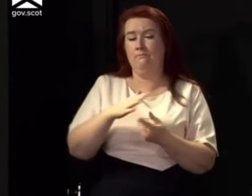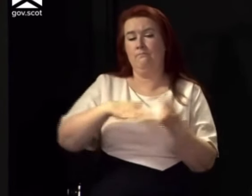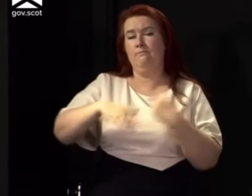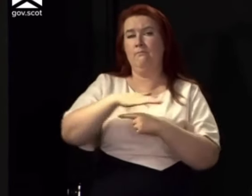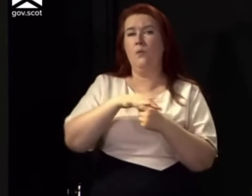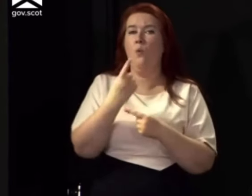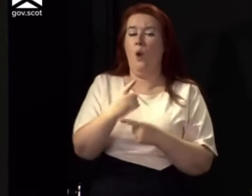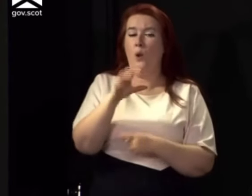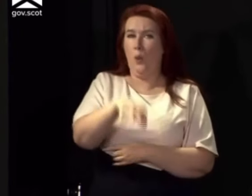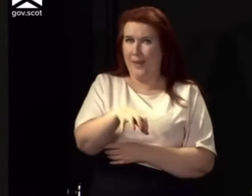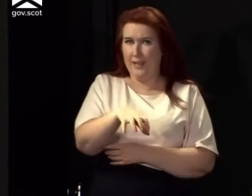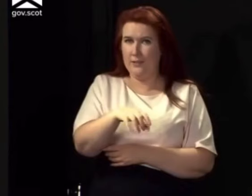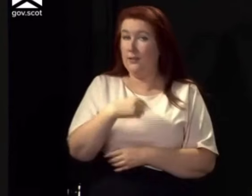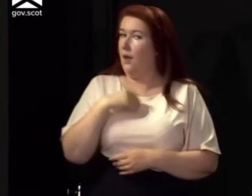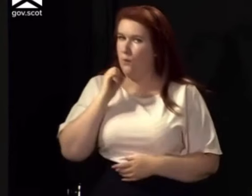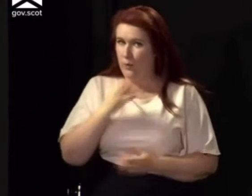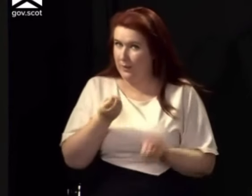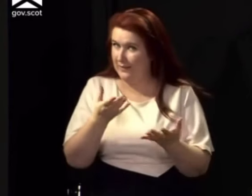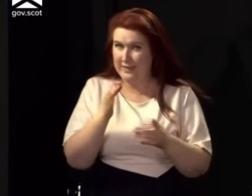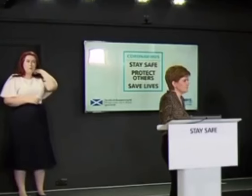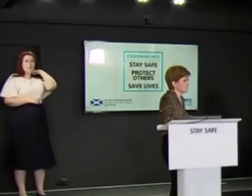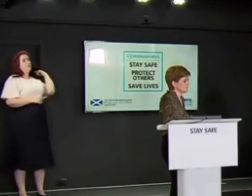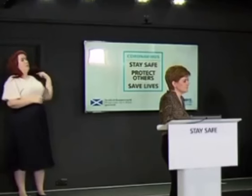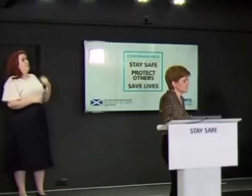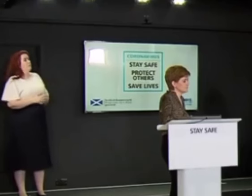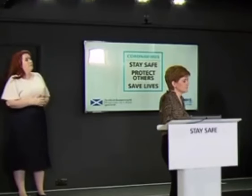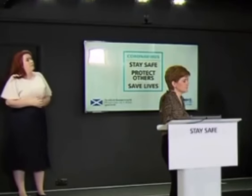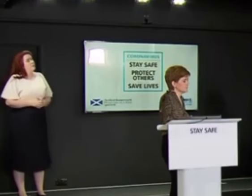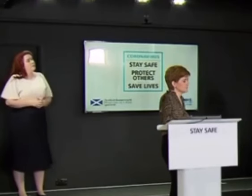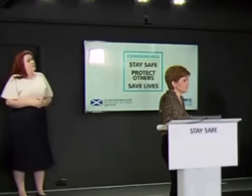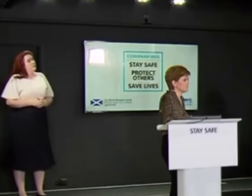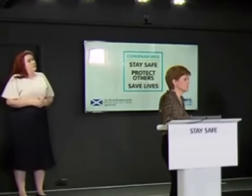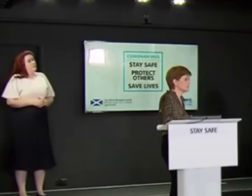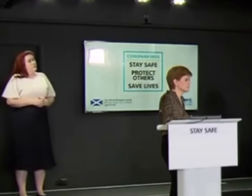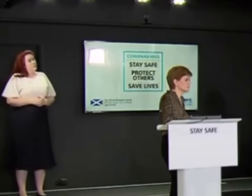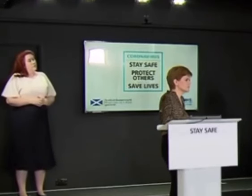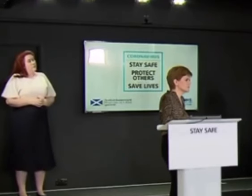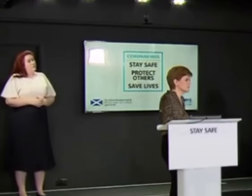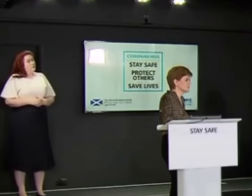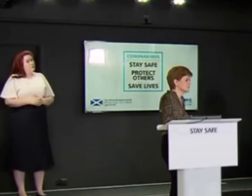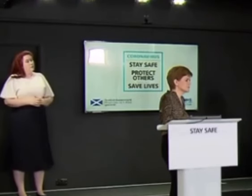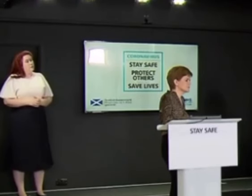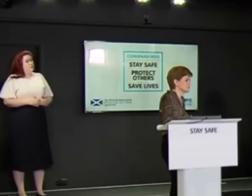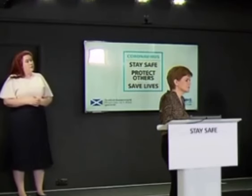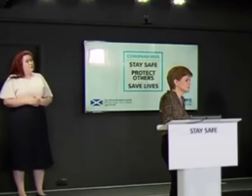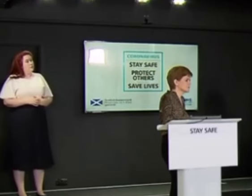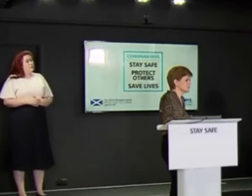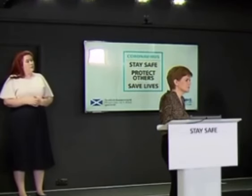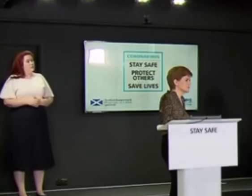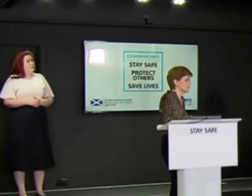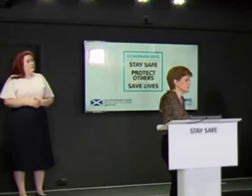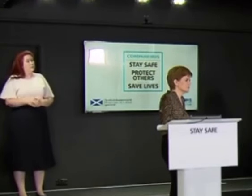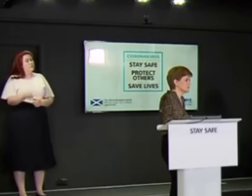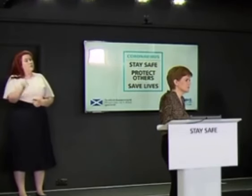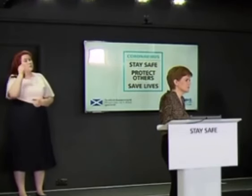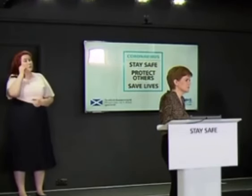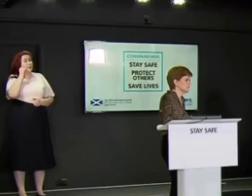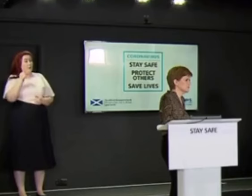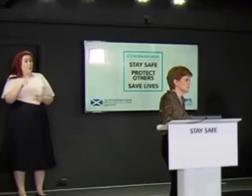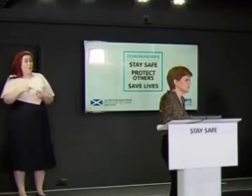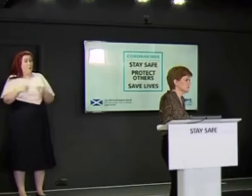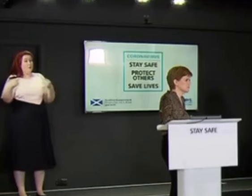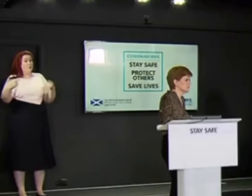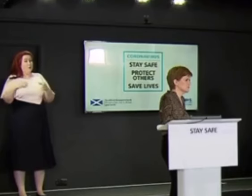weekend. Right, over to another question from another journalist. aware that the opposition parties at Holyrood have been